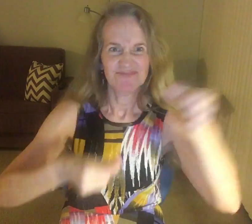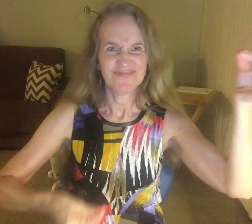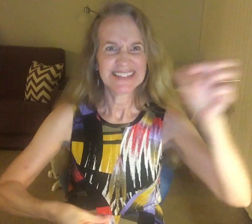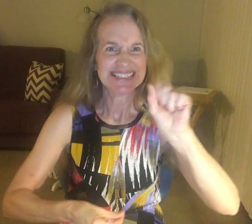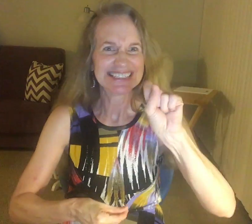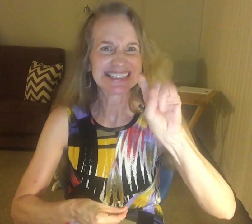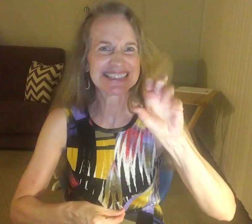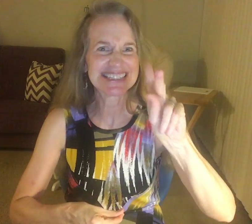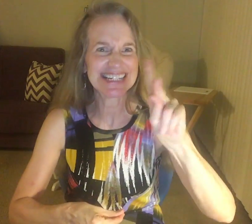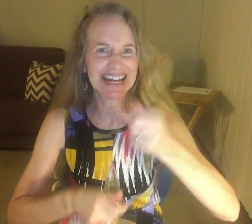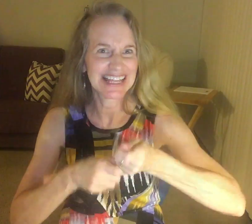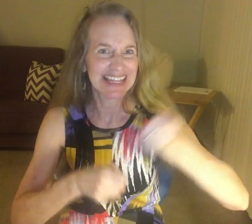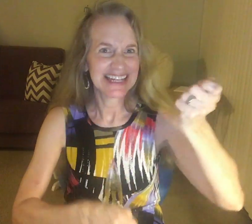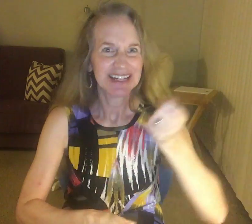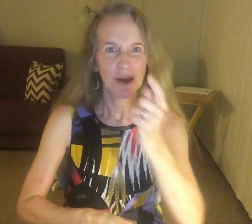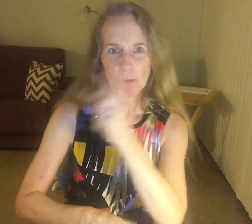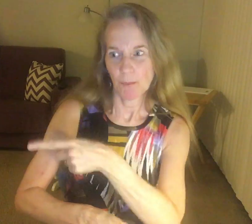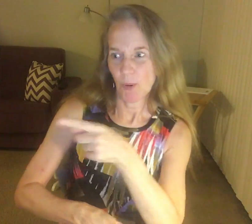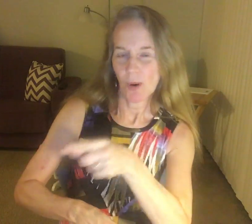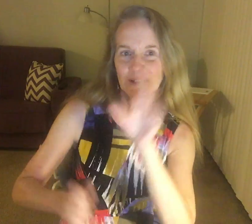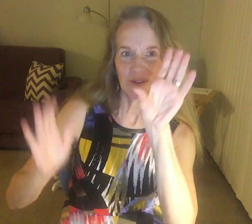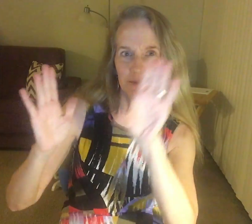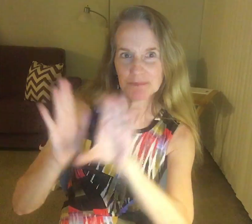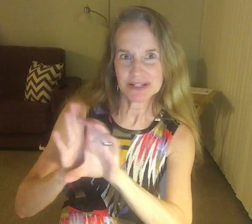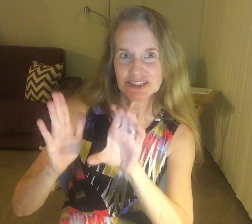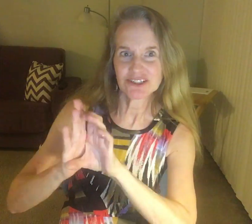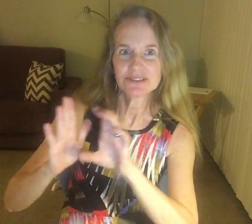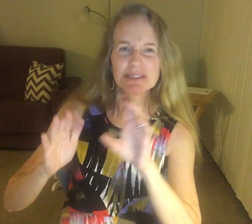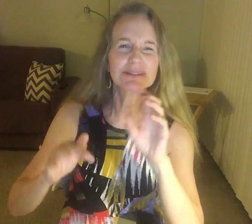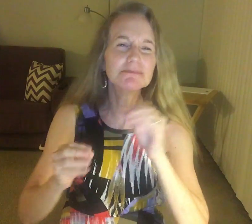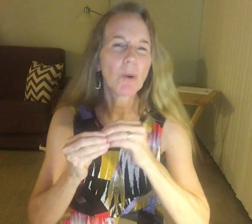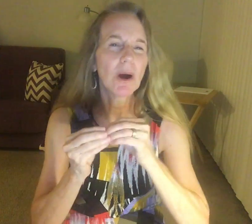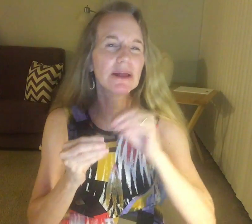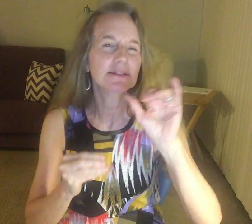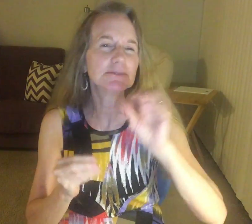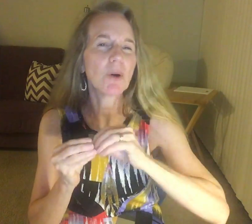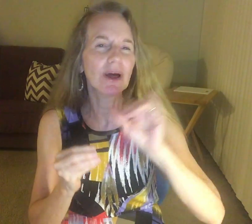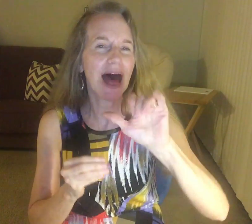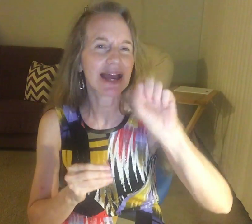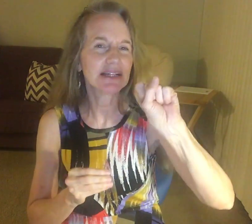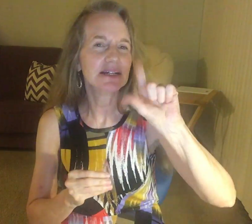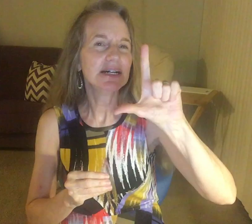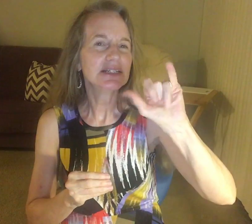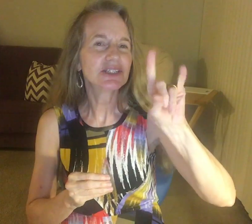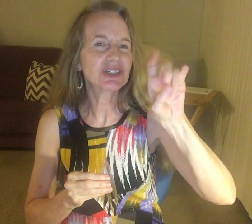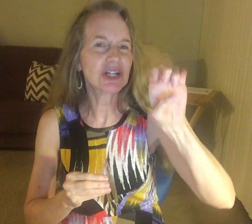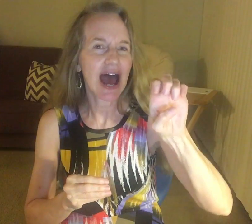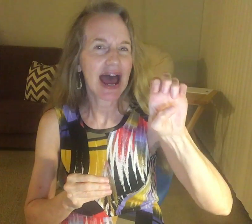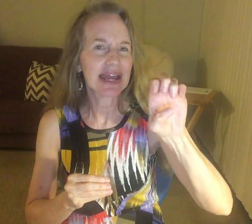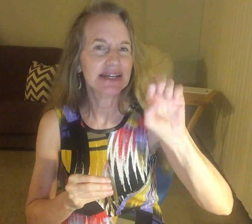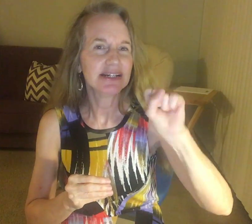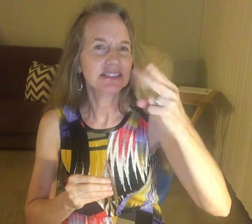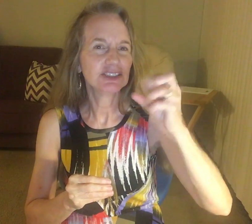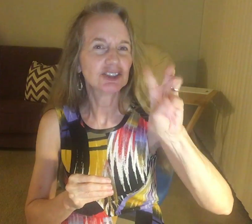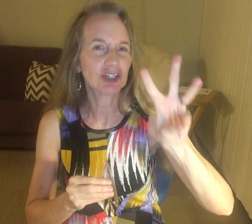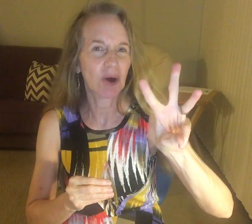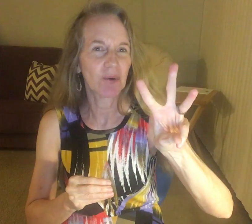stick, pulling to the preacher. More, more like a slide show.